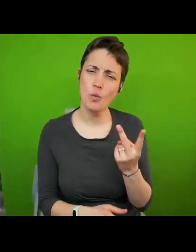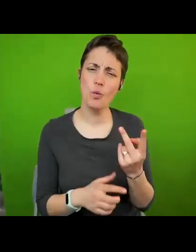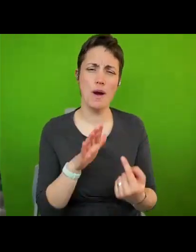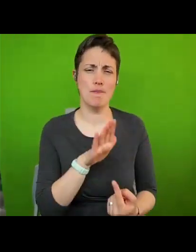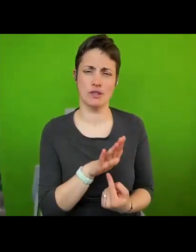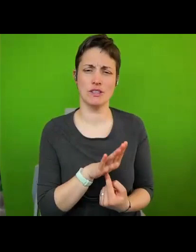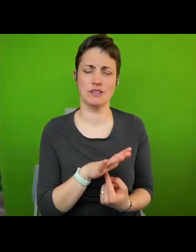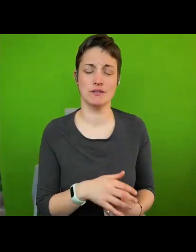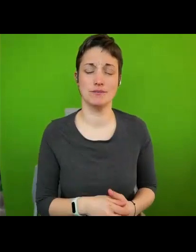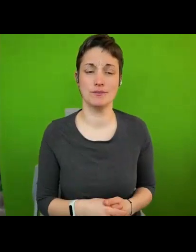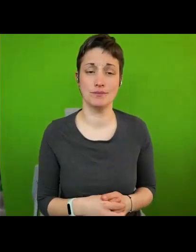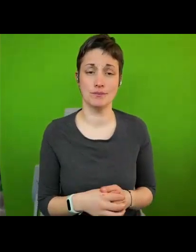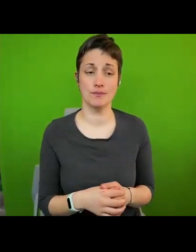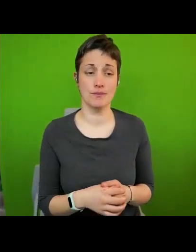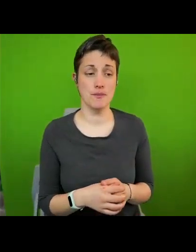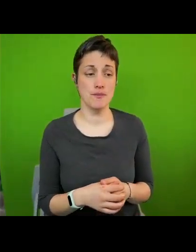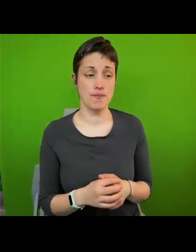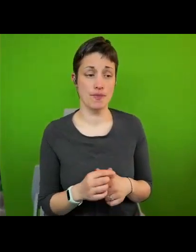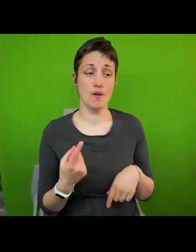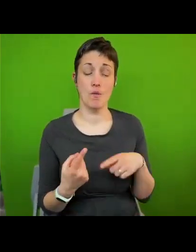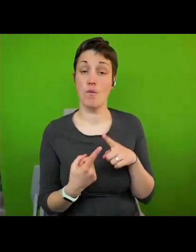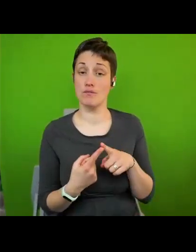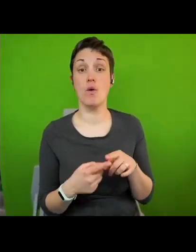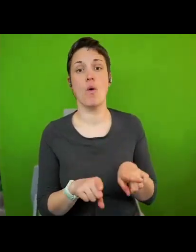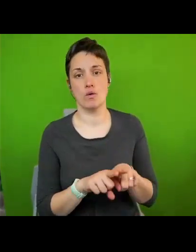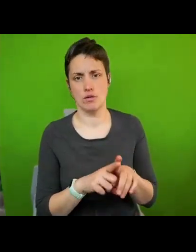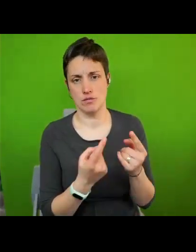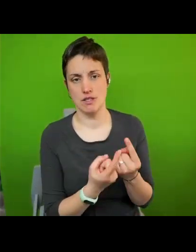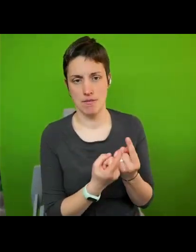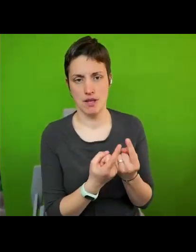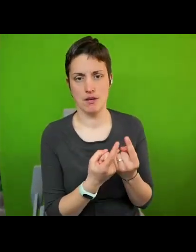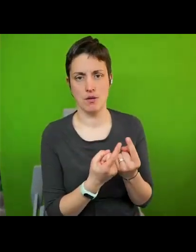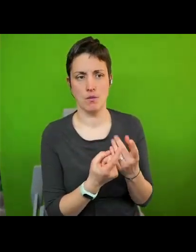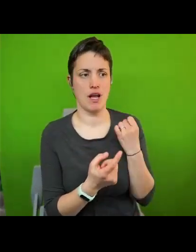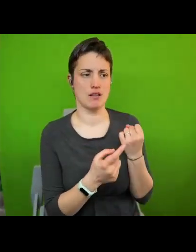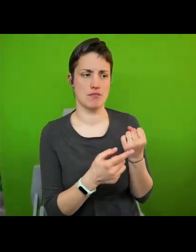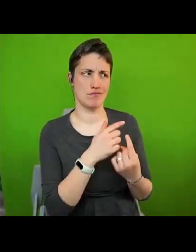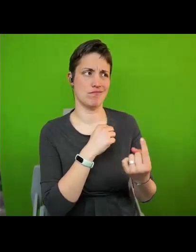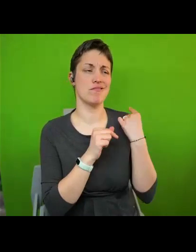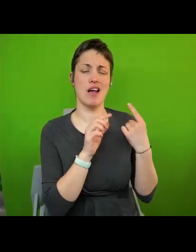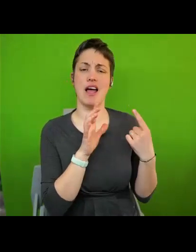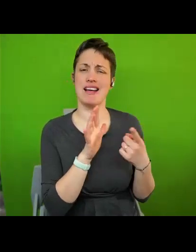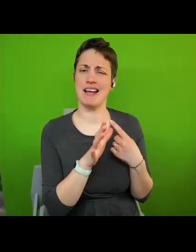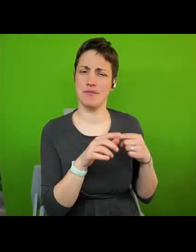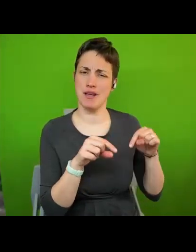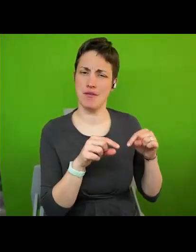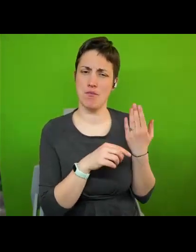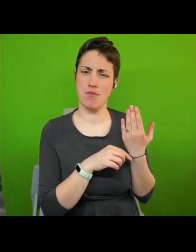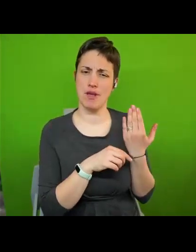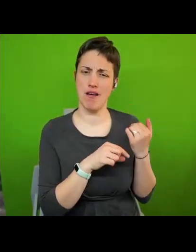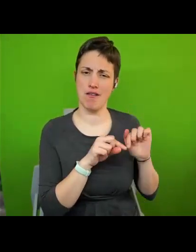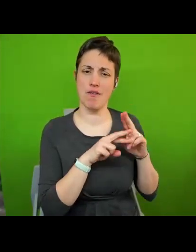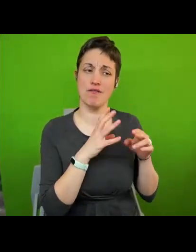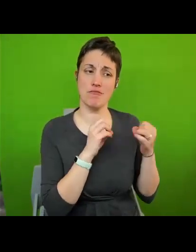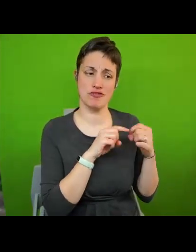one and this was also something that we dealt with in the last academy hearing cards is how do we include human